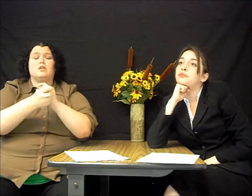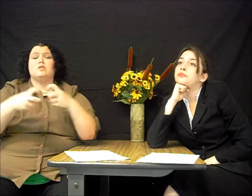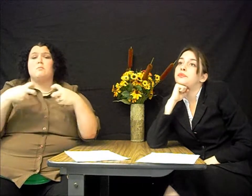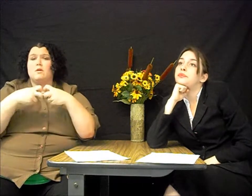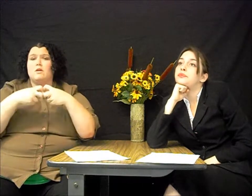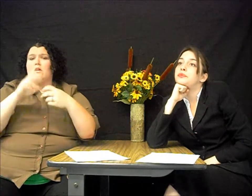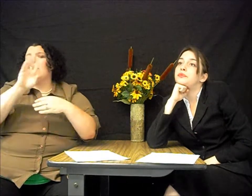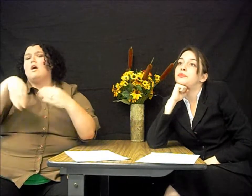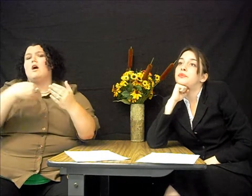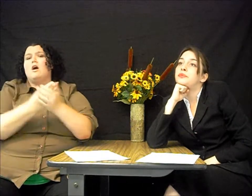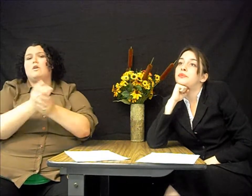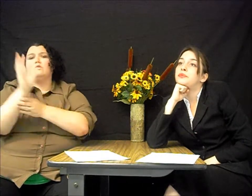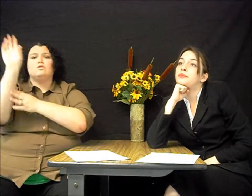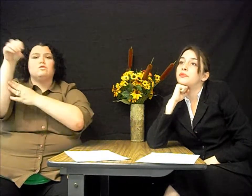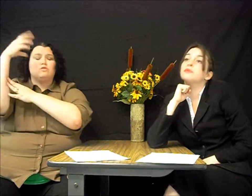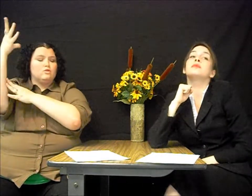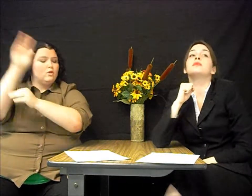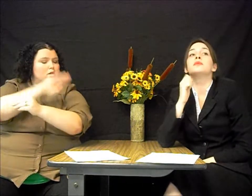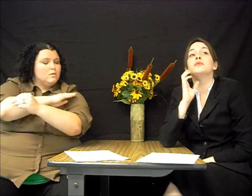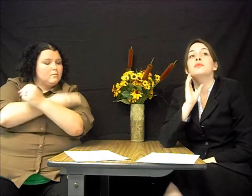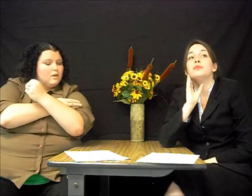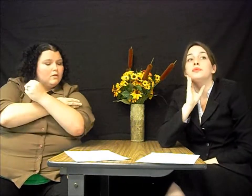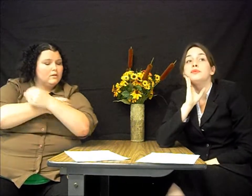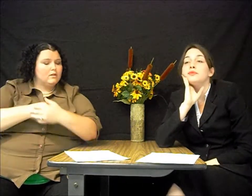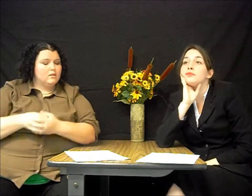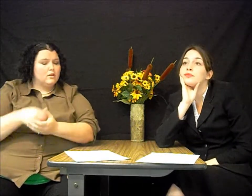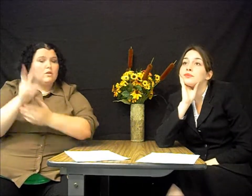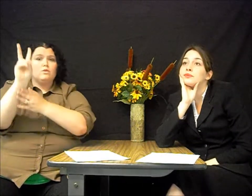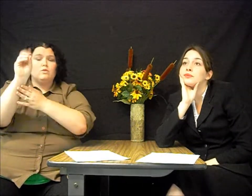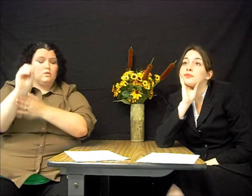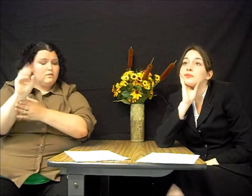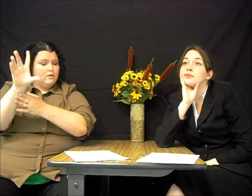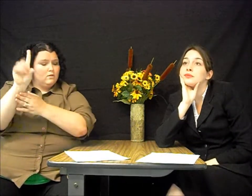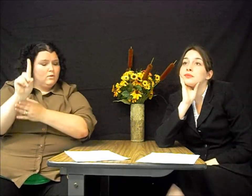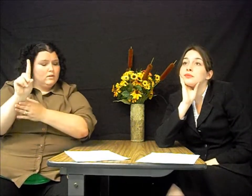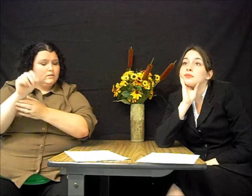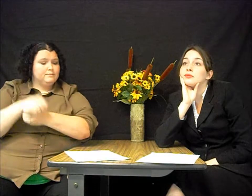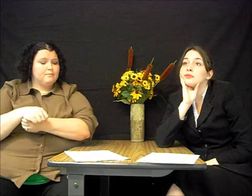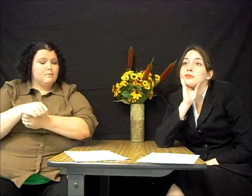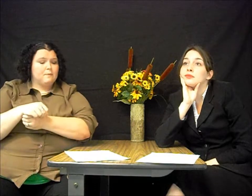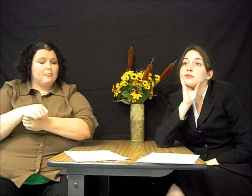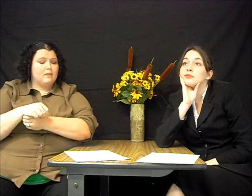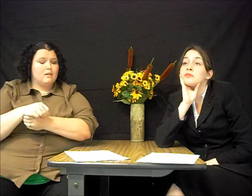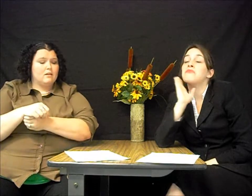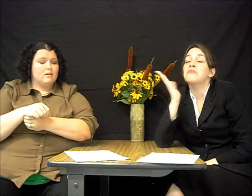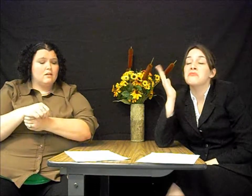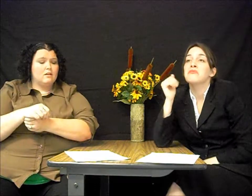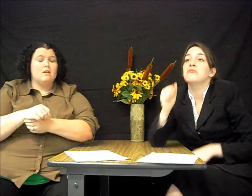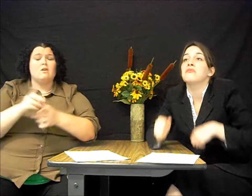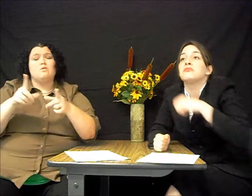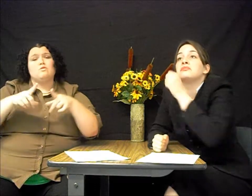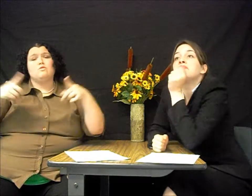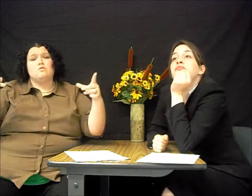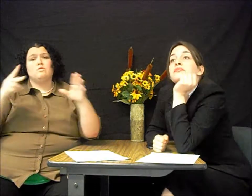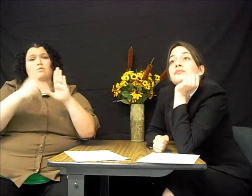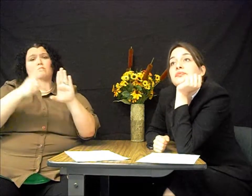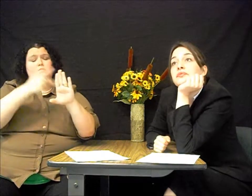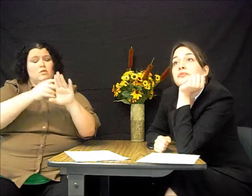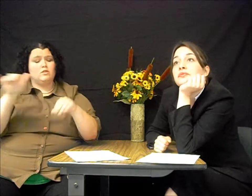The United States voted to switch to solar power exclusively in 2051. Making greater